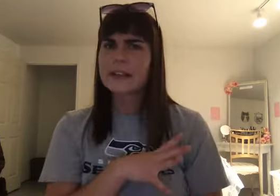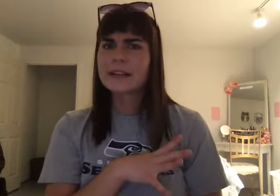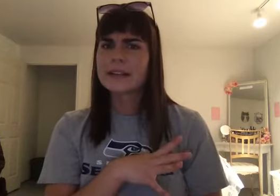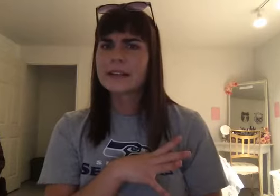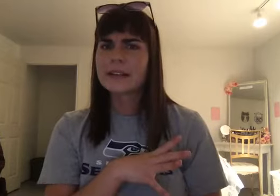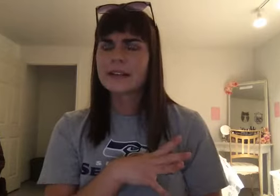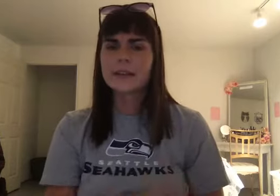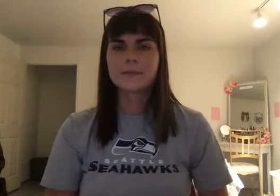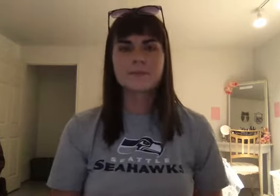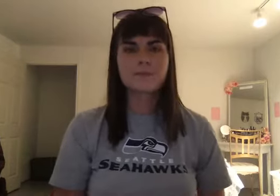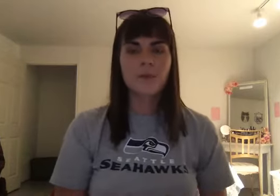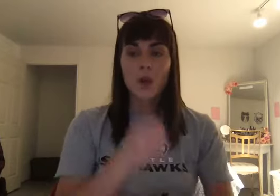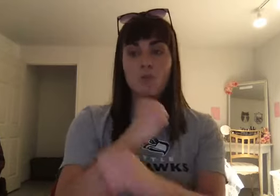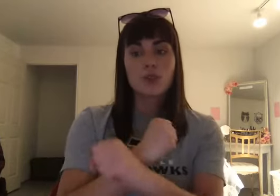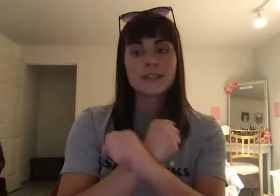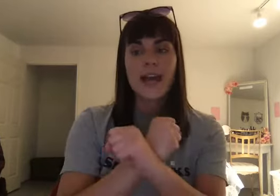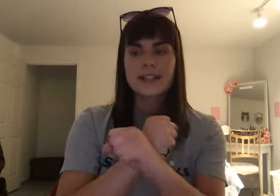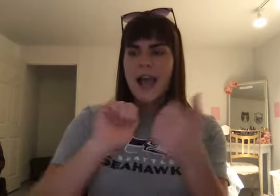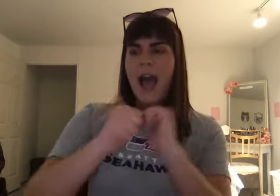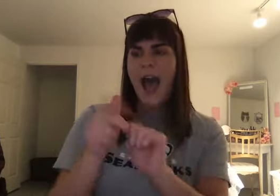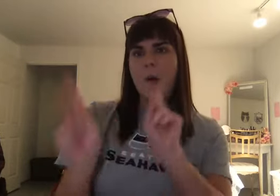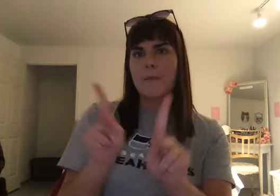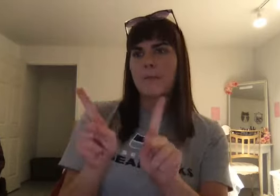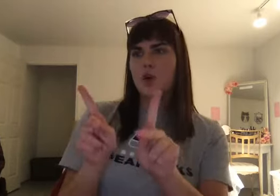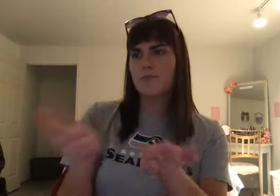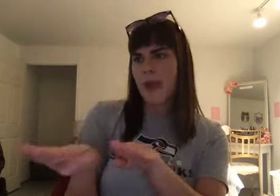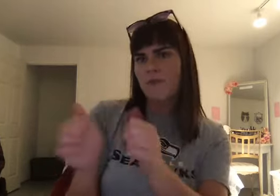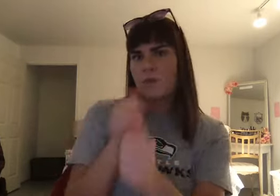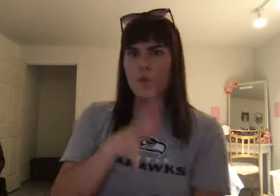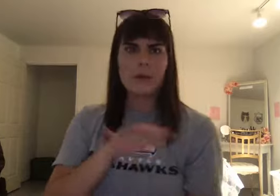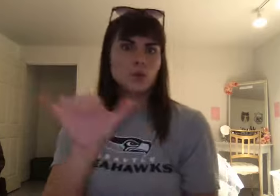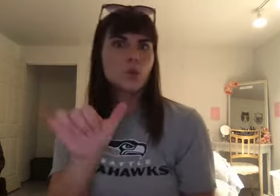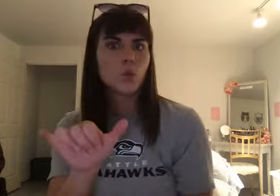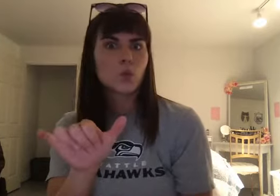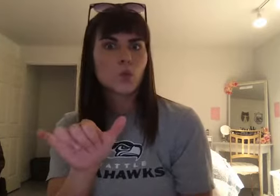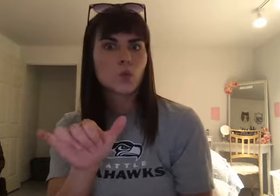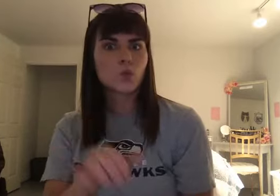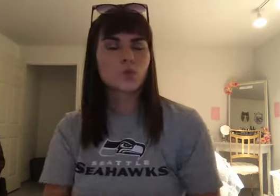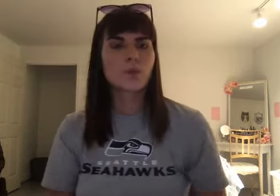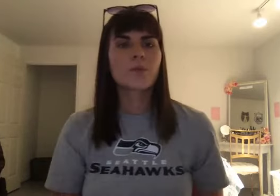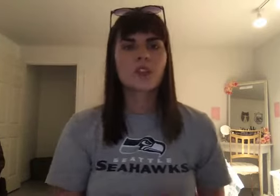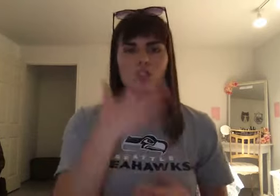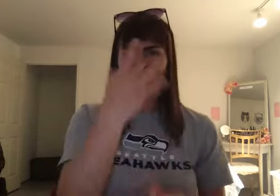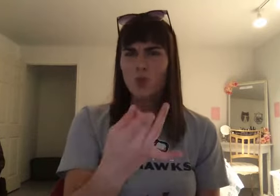And. Protected. The treatments. That others would have. For them. And this is really. Showing us something interesting. This is showing us. That to the